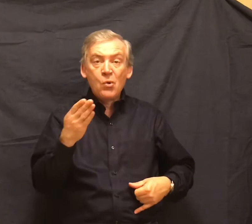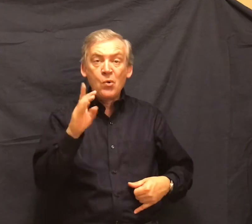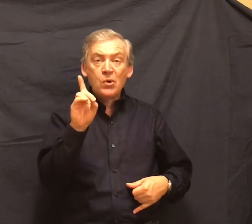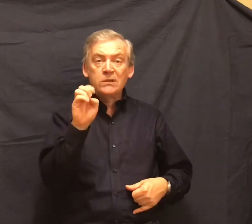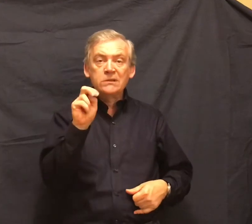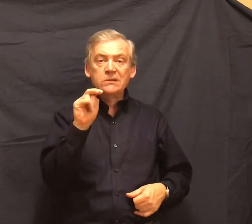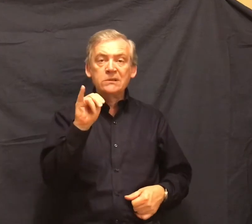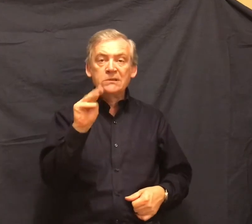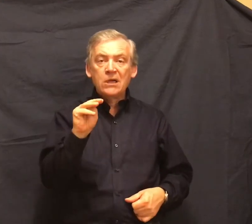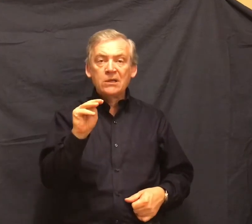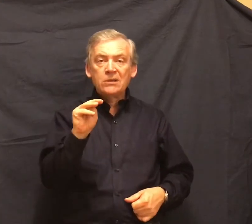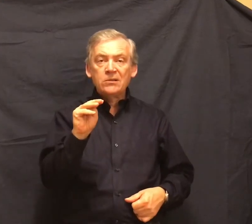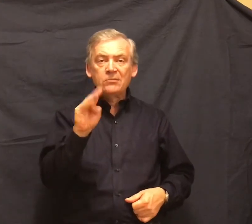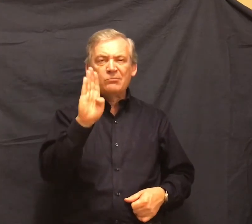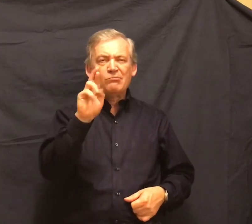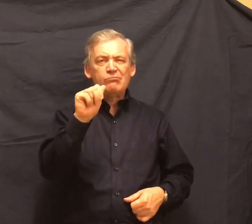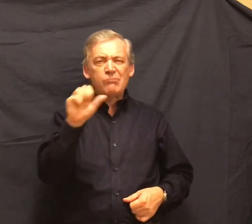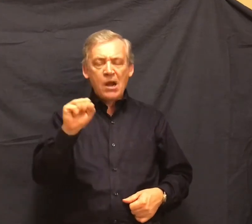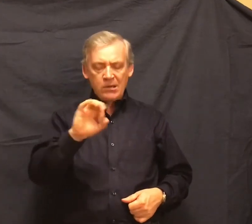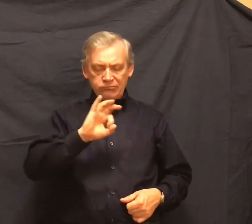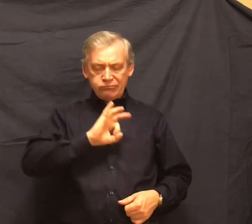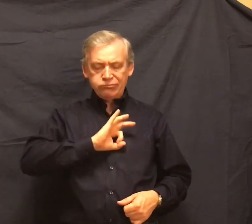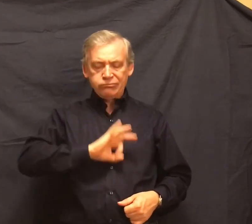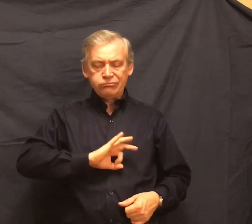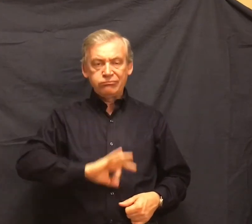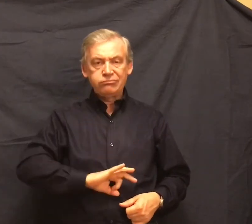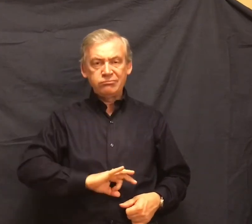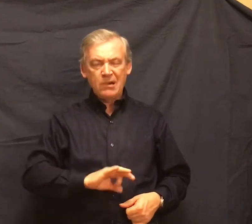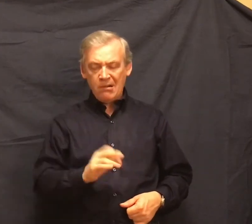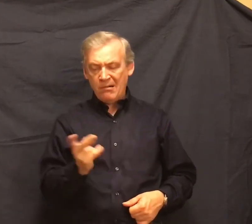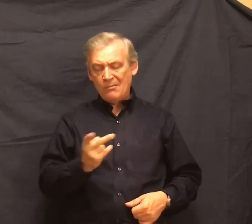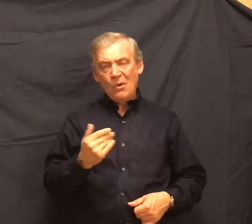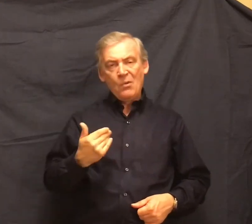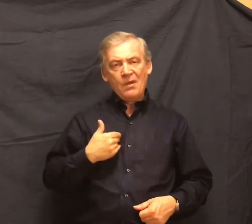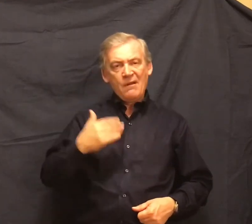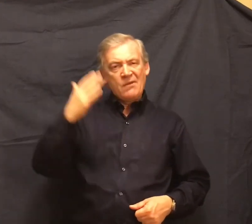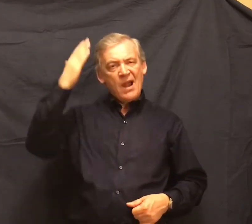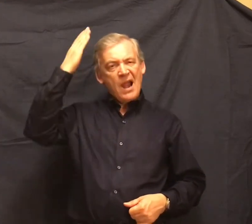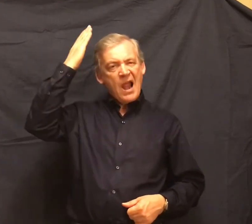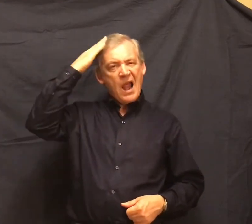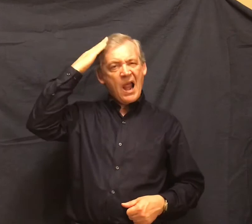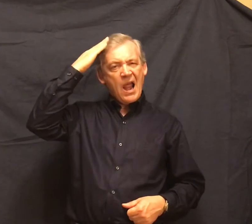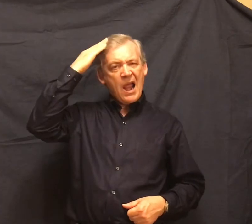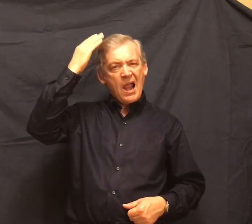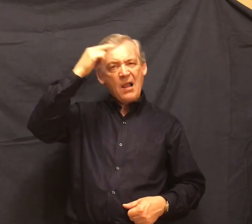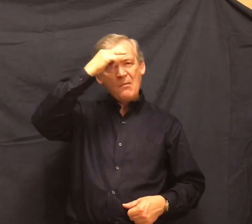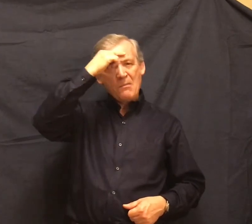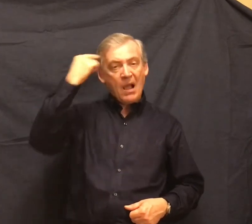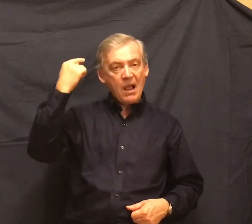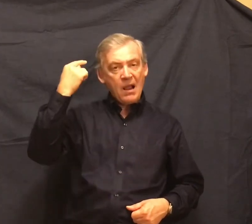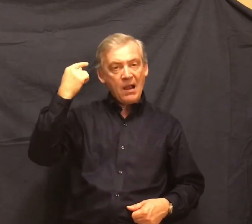Both wore black shapeless hats, and both carried tight blanket rolls slung over their shoulders.